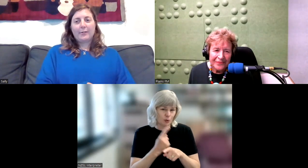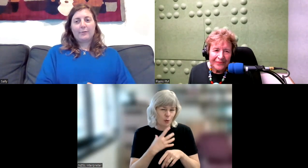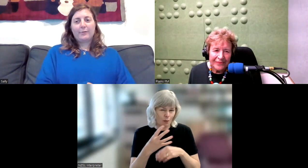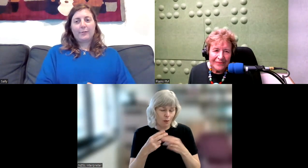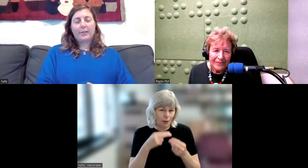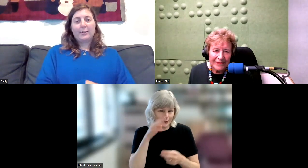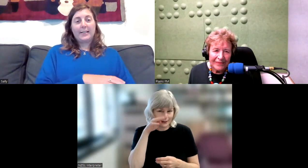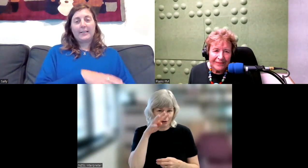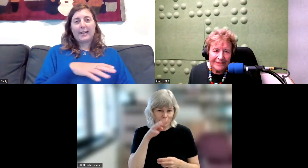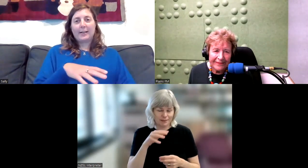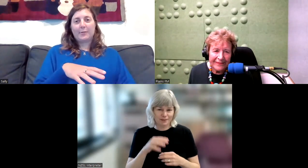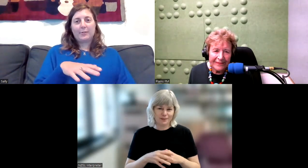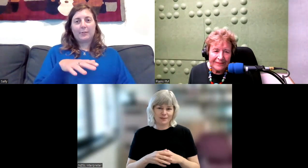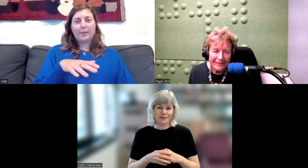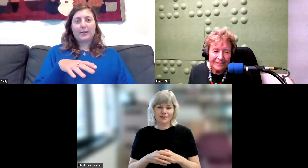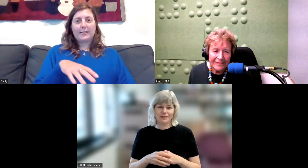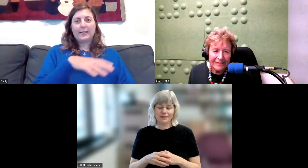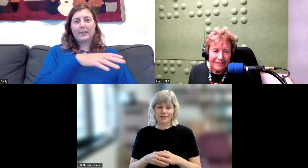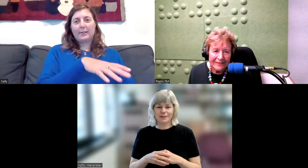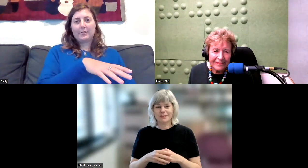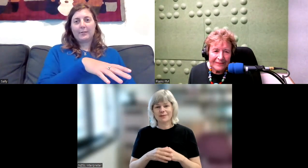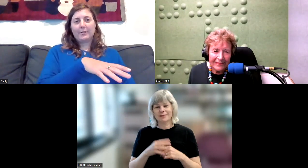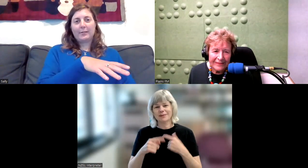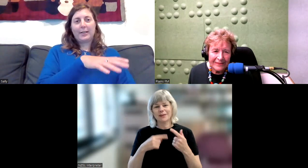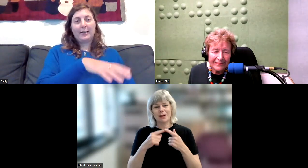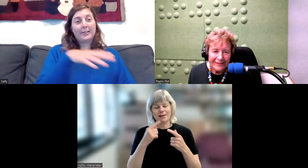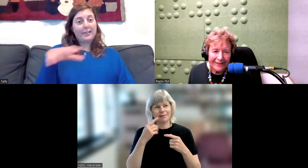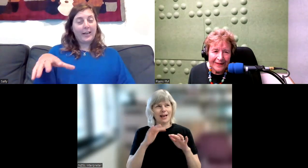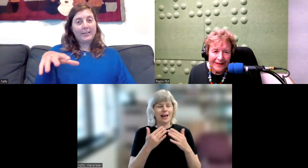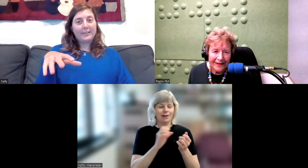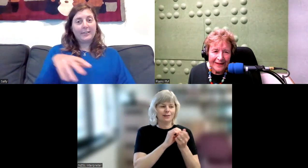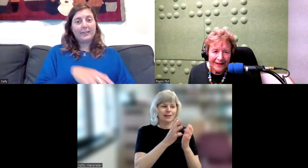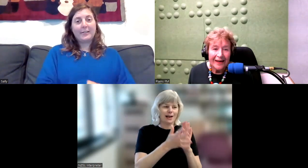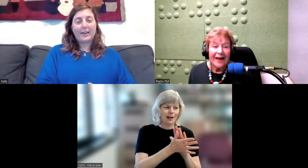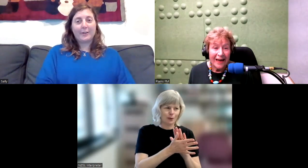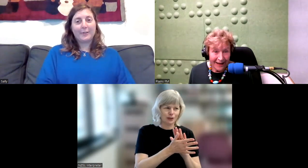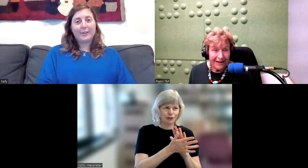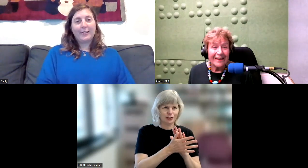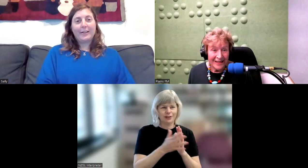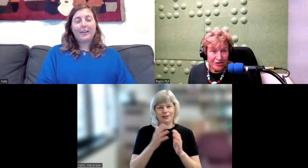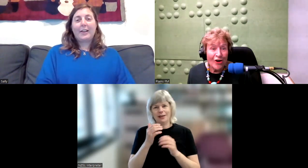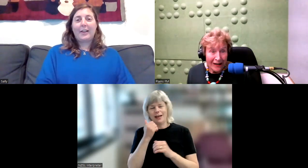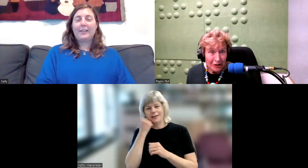of New Zealand sign language coexisting along English and Tereo. It's trilingual.